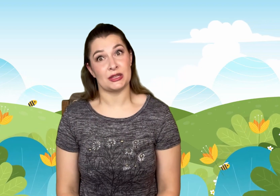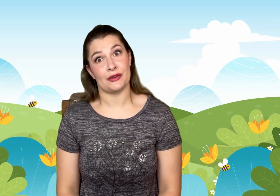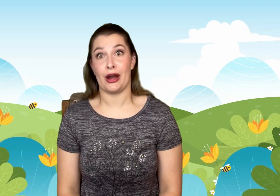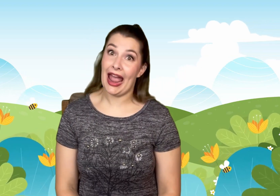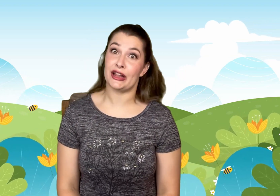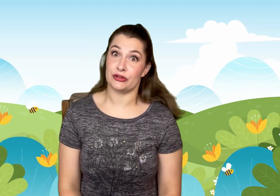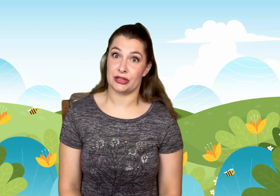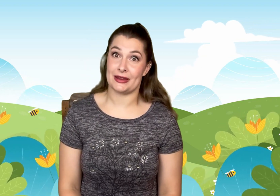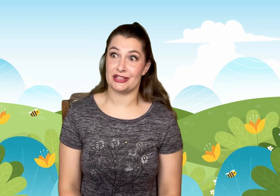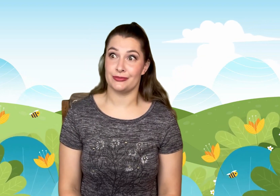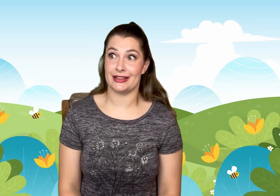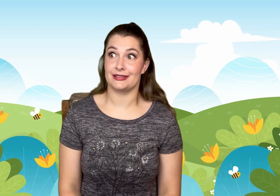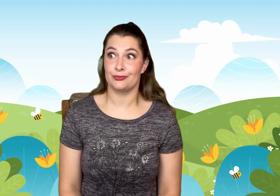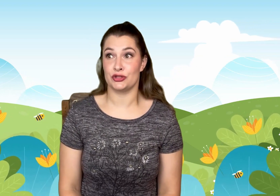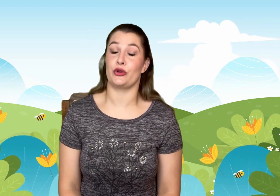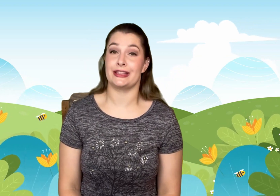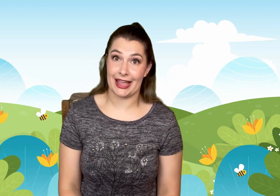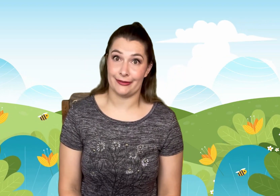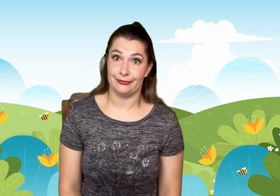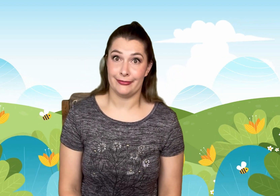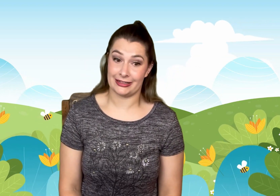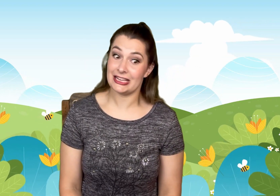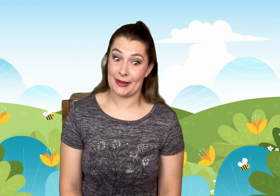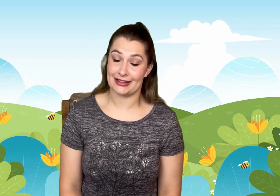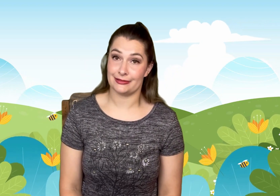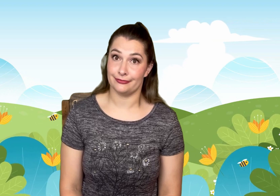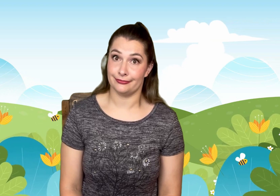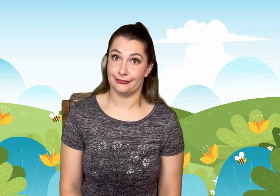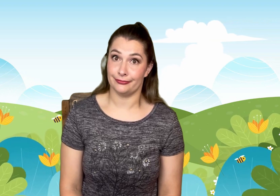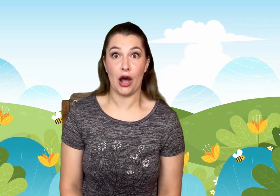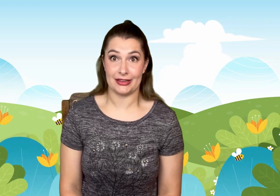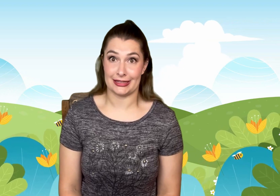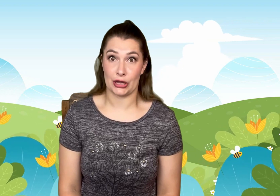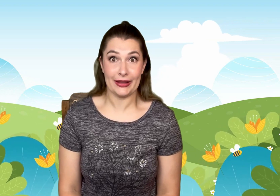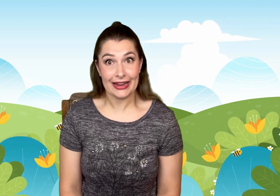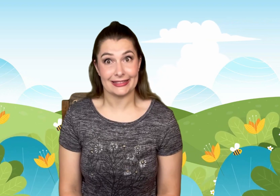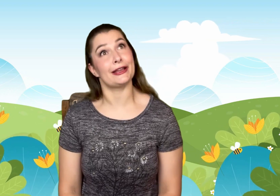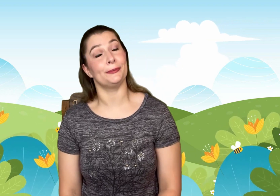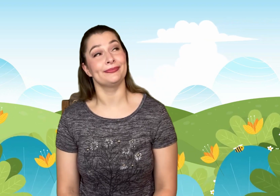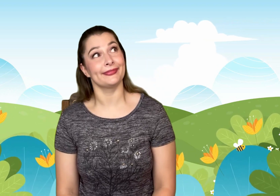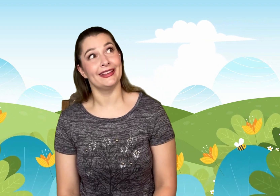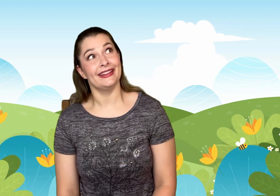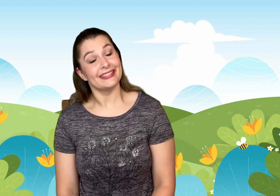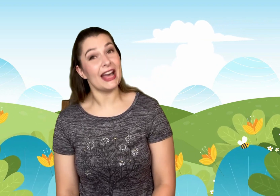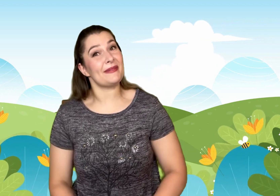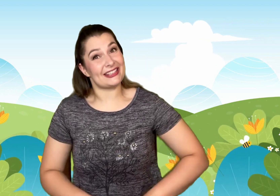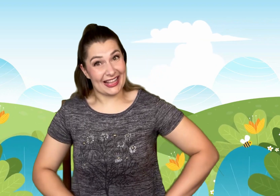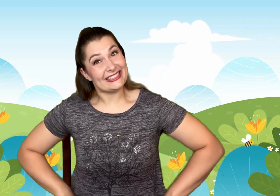whenever I go to the beach, it's during the day! And these bats, obviously, go at night! So, that makes sense!